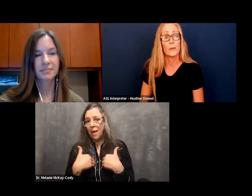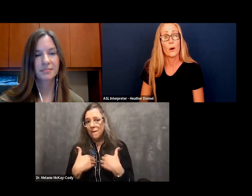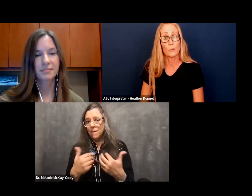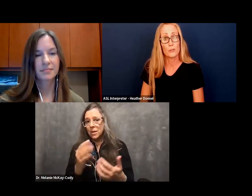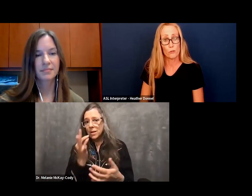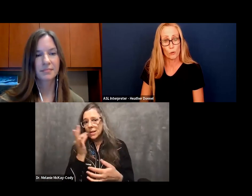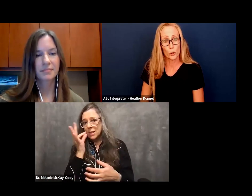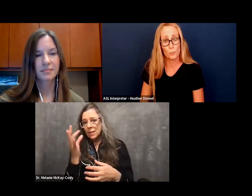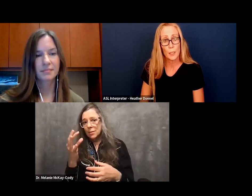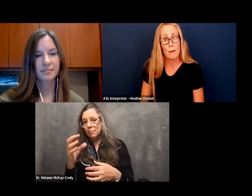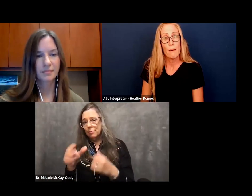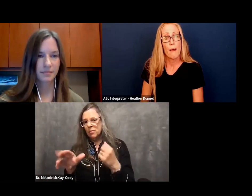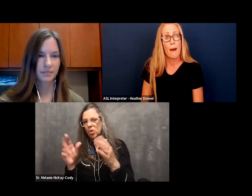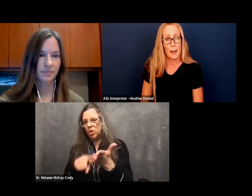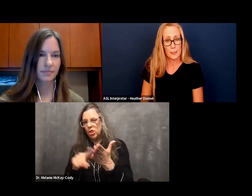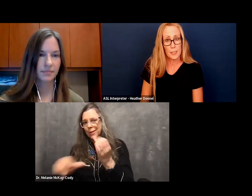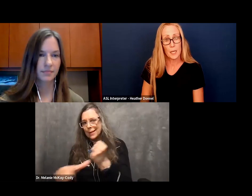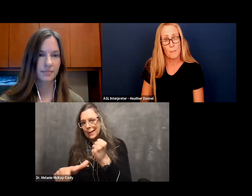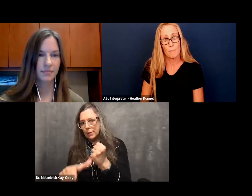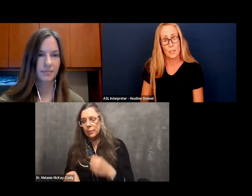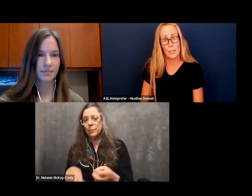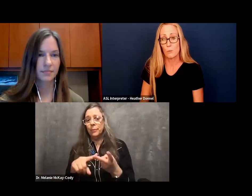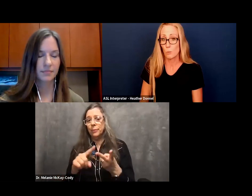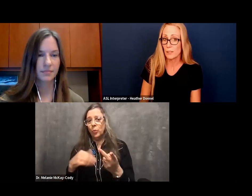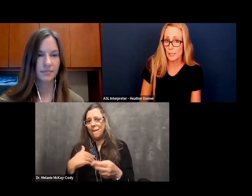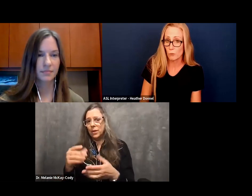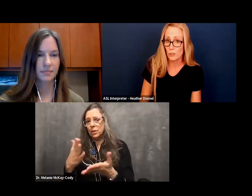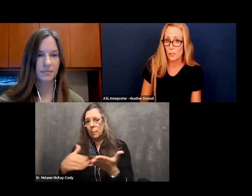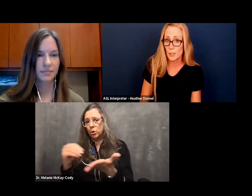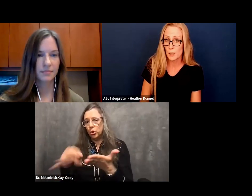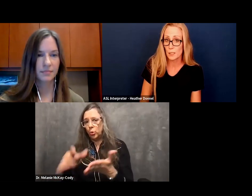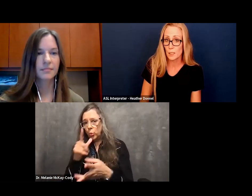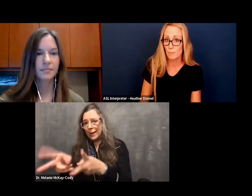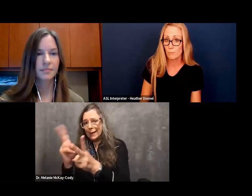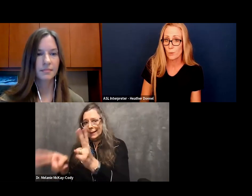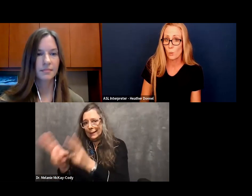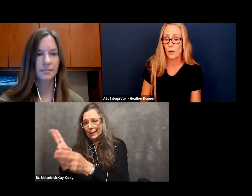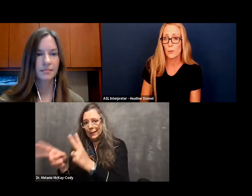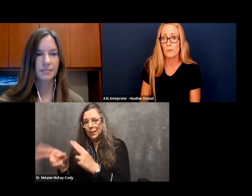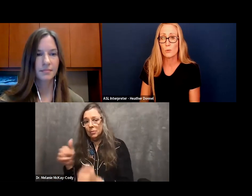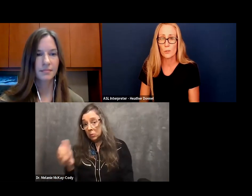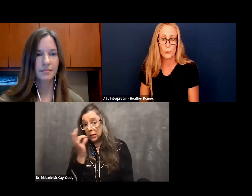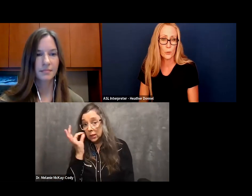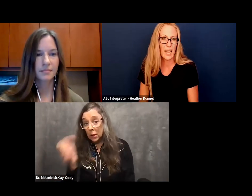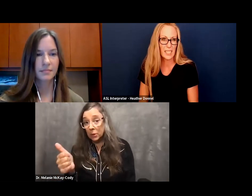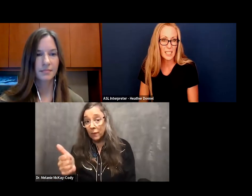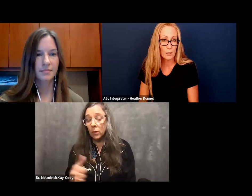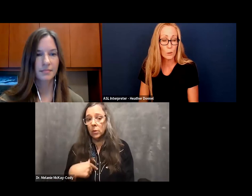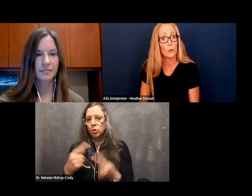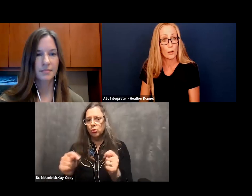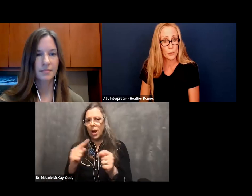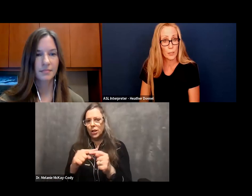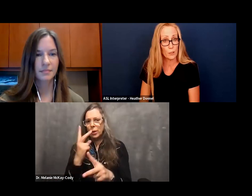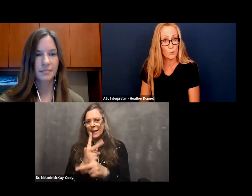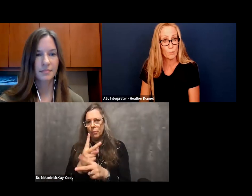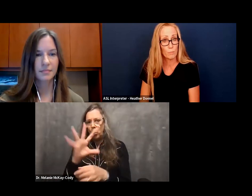And our research group has, we have a native research assistant. We also have students who are doing editing